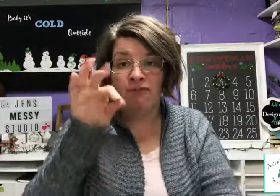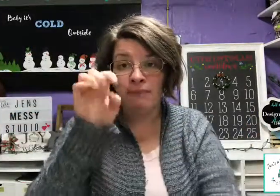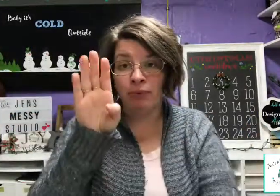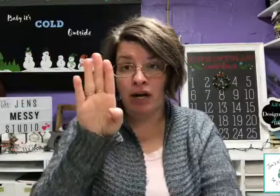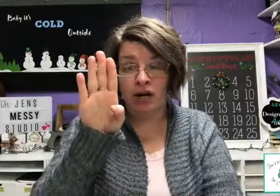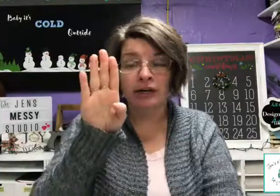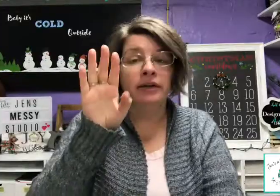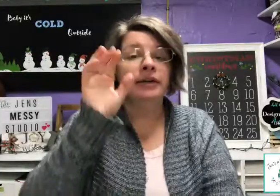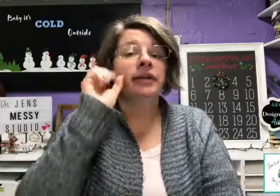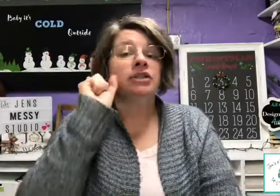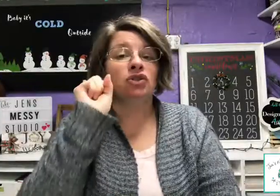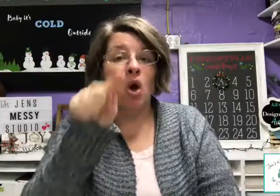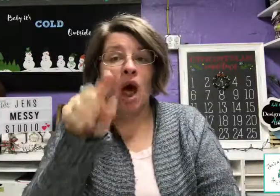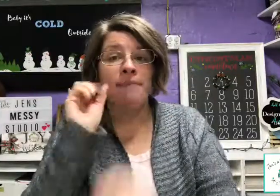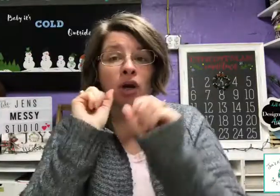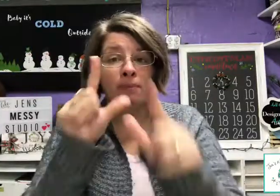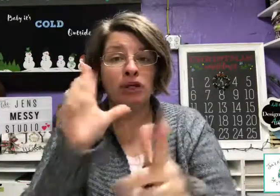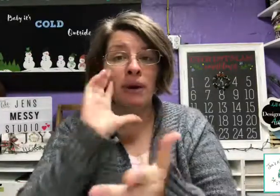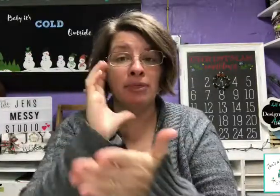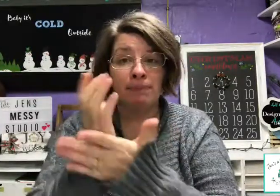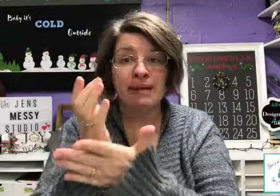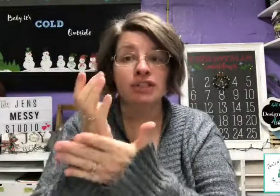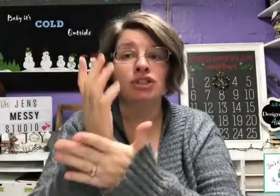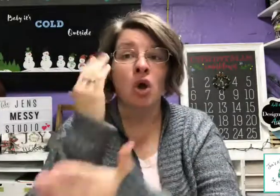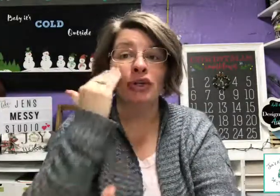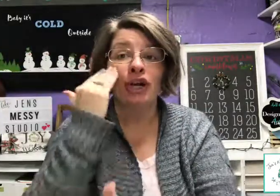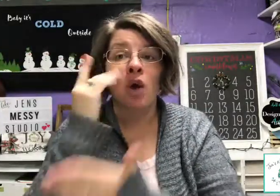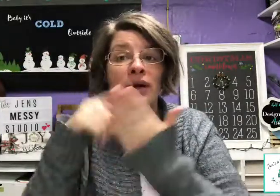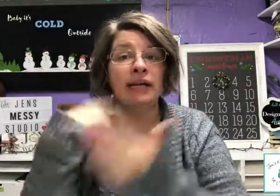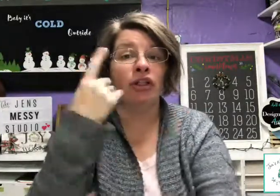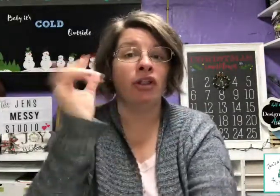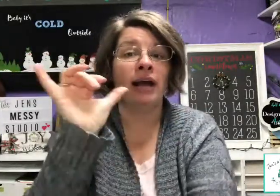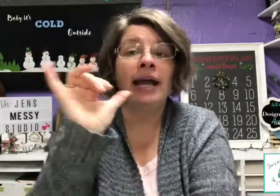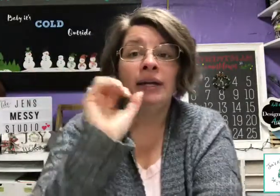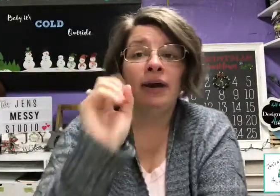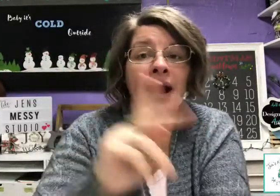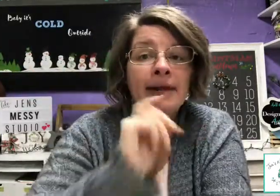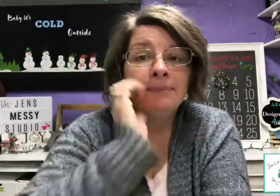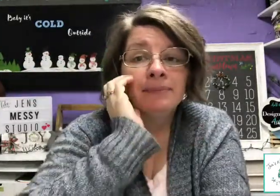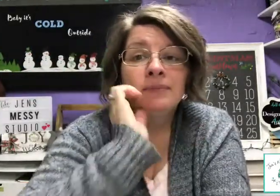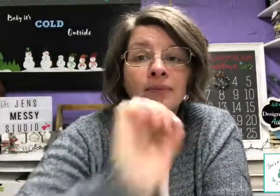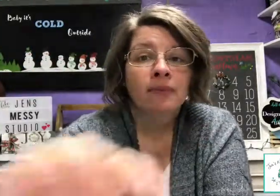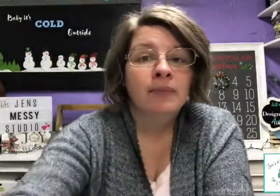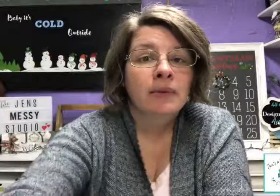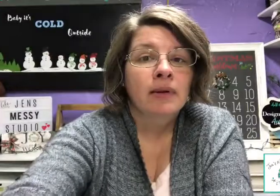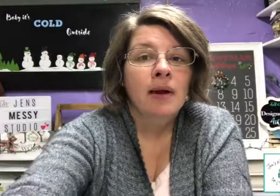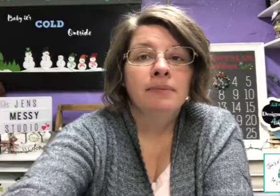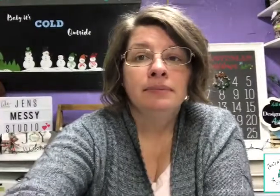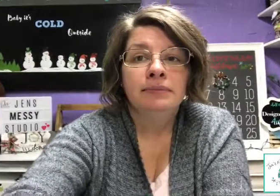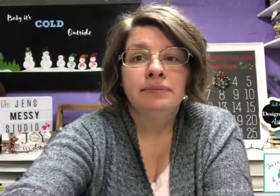February. So, I'm going to put it up in the picture so you know when you're alive, okay? what, Bye! Bye! Bye! Bye!